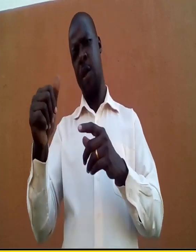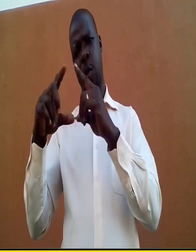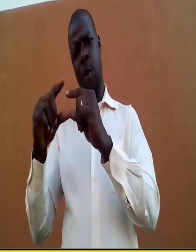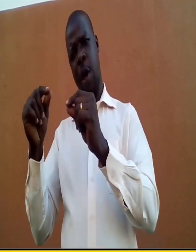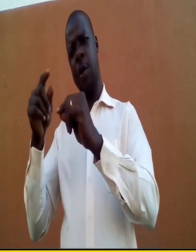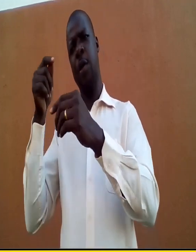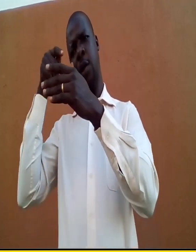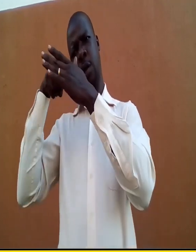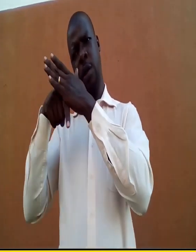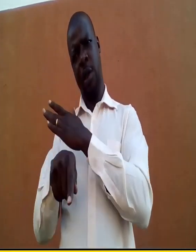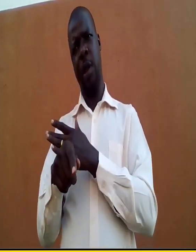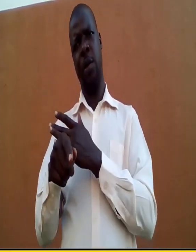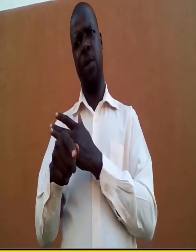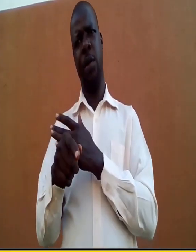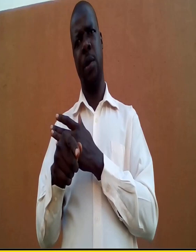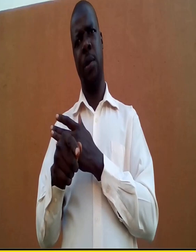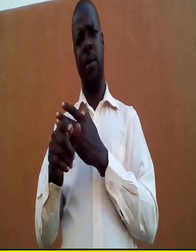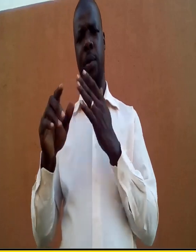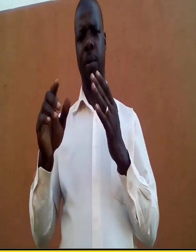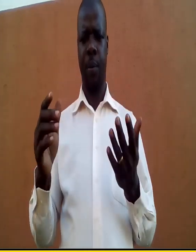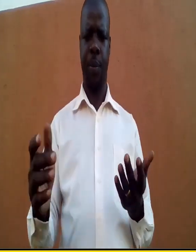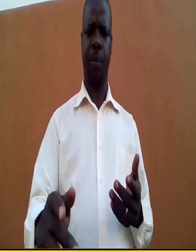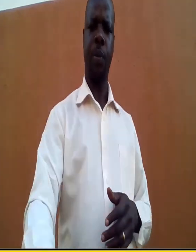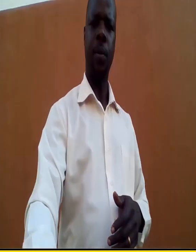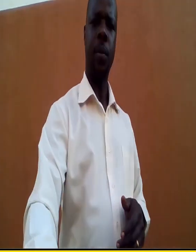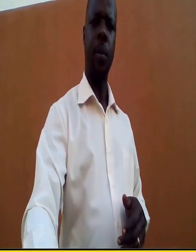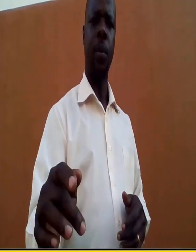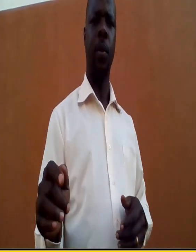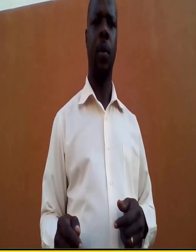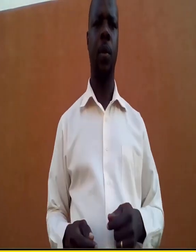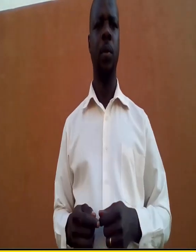I would like to explain that in details.